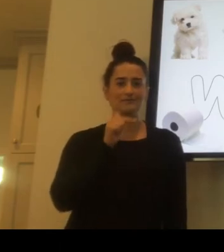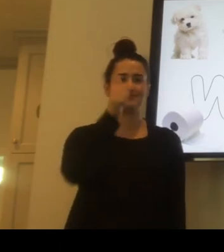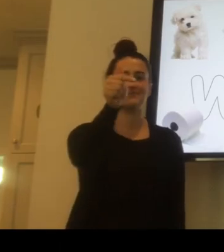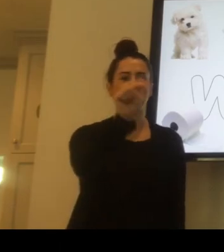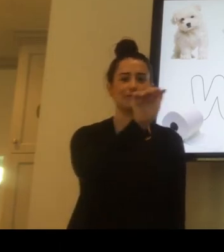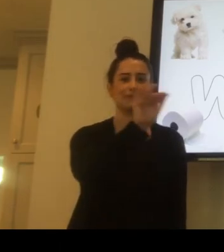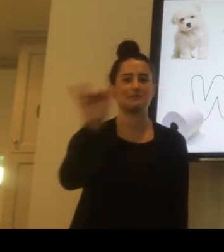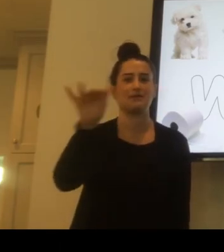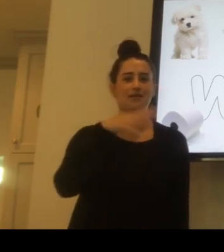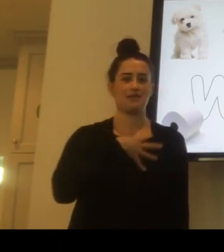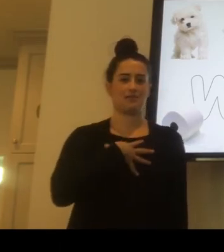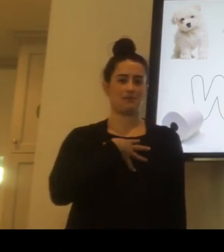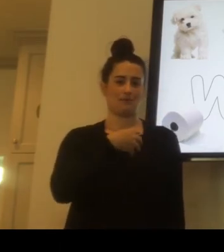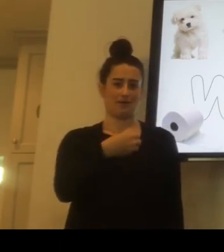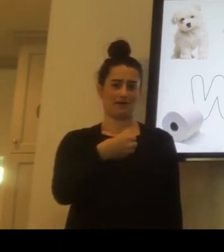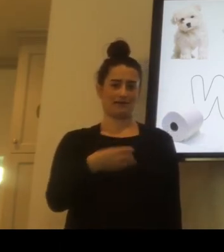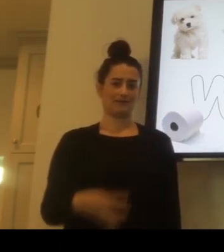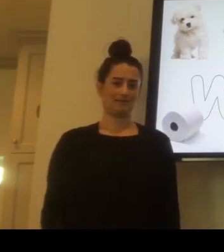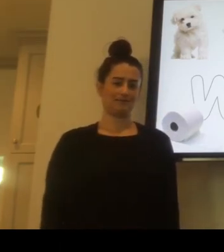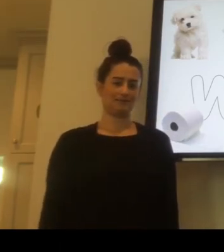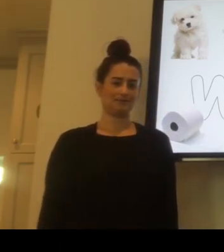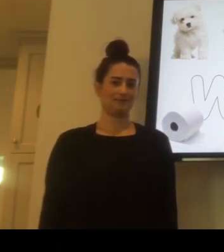Your turn. Spell the word white.